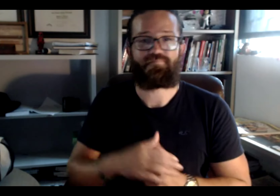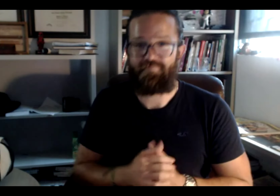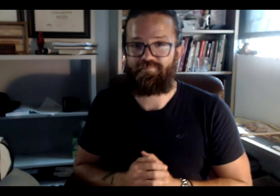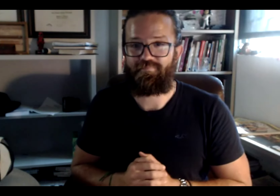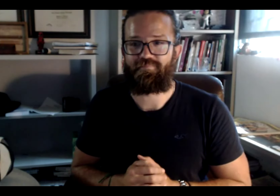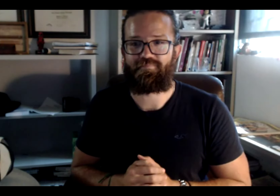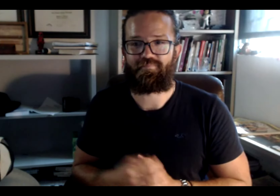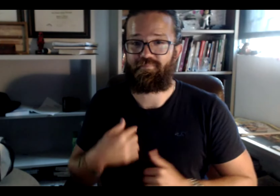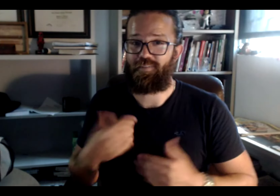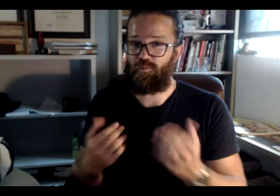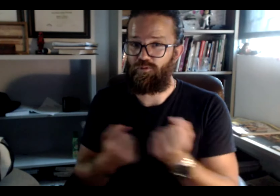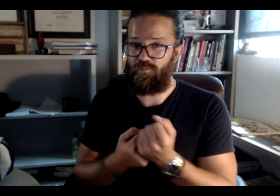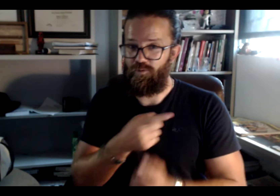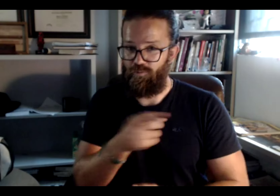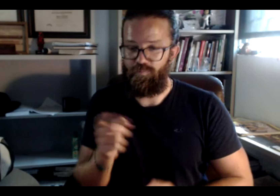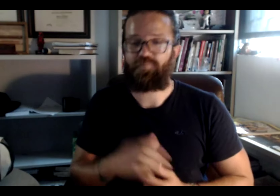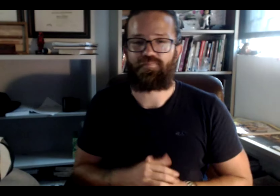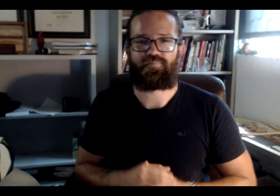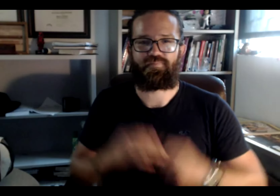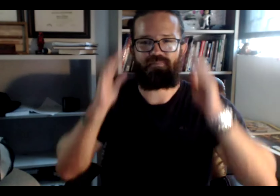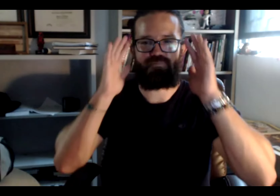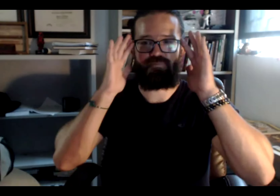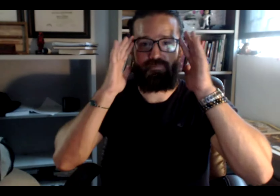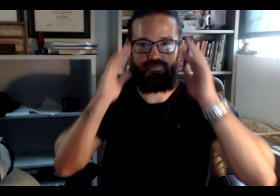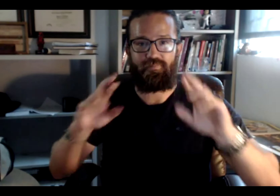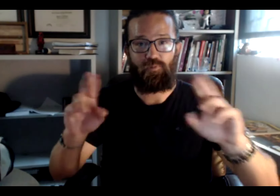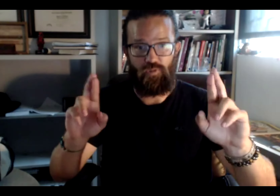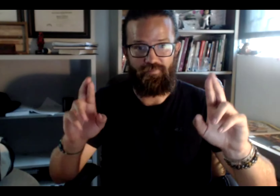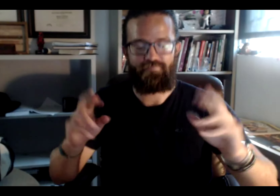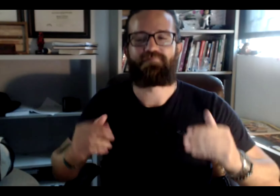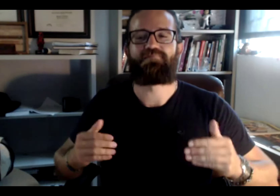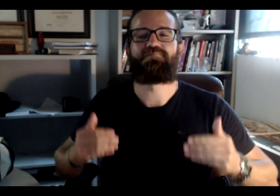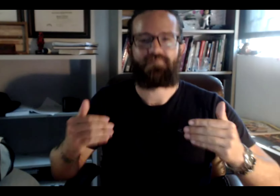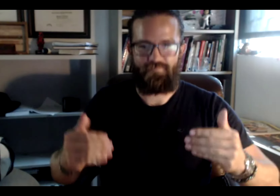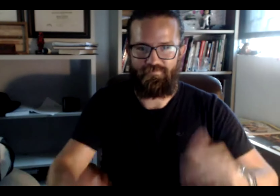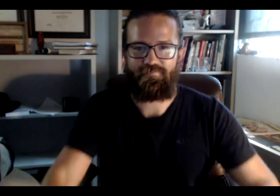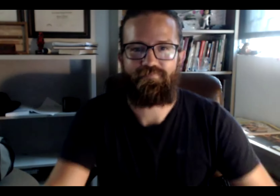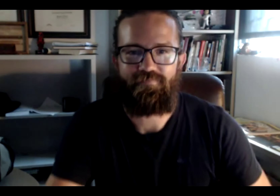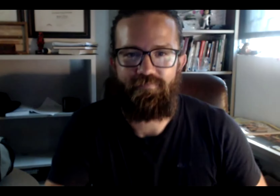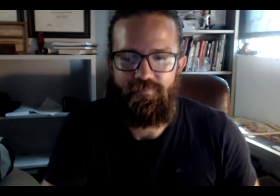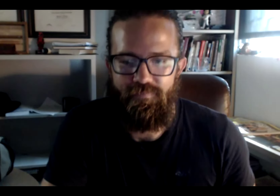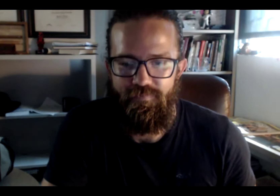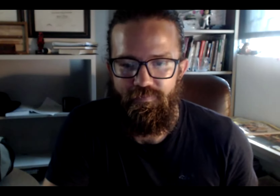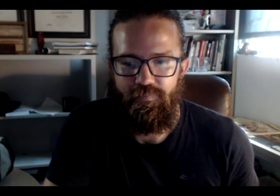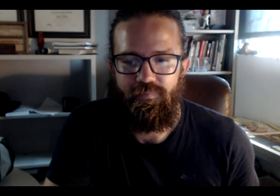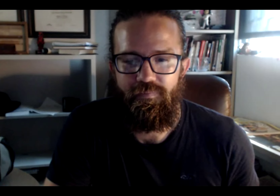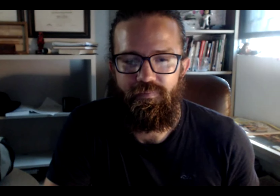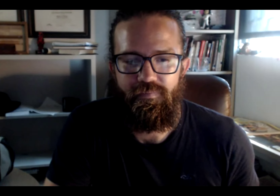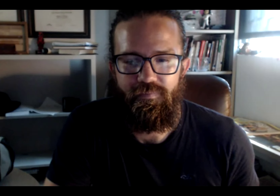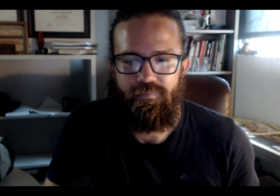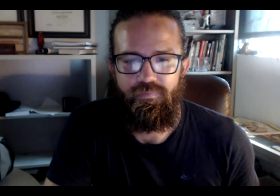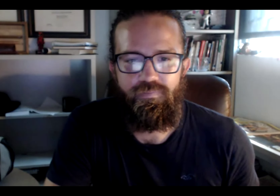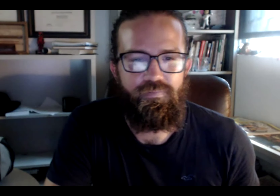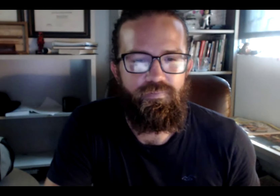prepared for those encounters. I'm here to support you. Are you ready? We'll go forward.